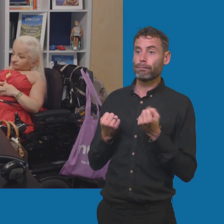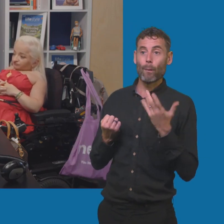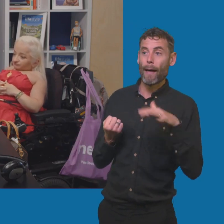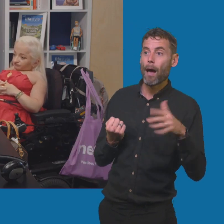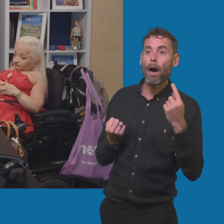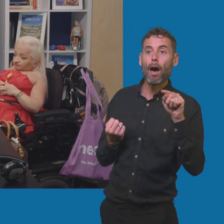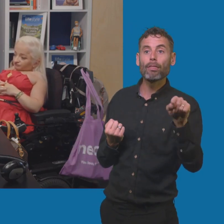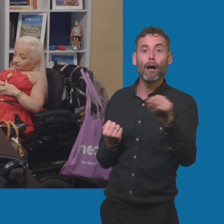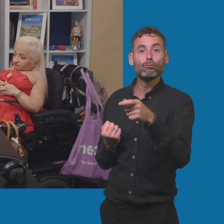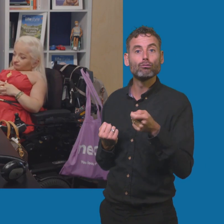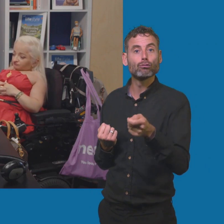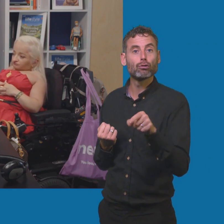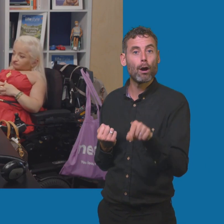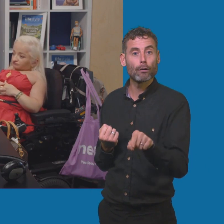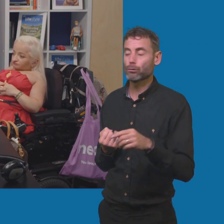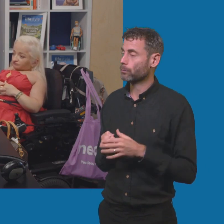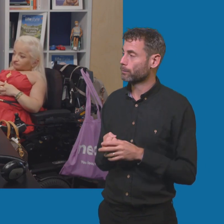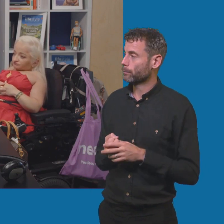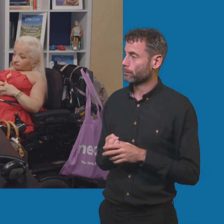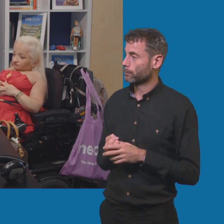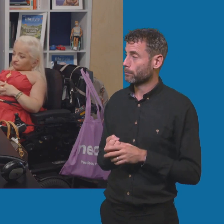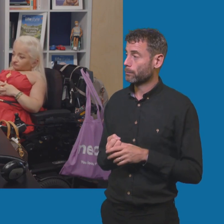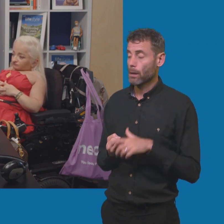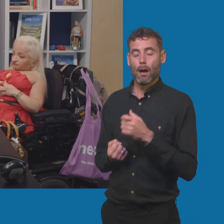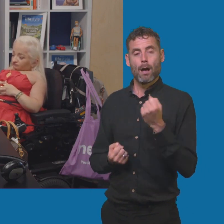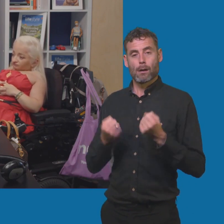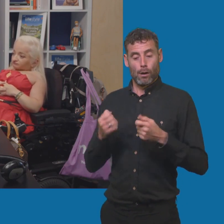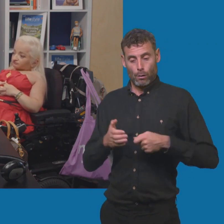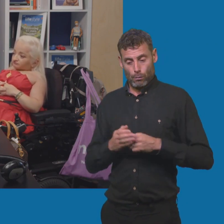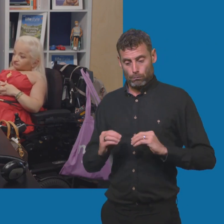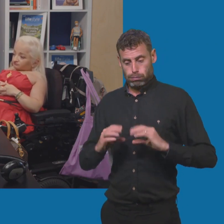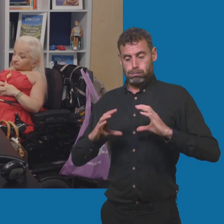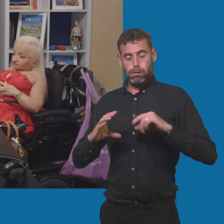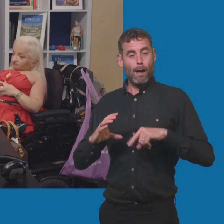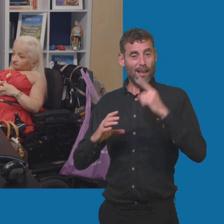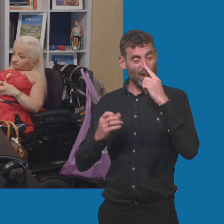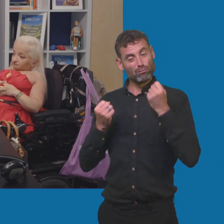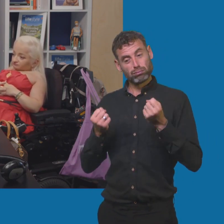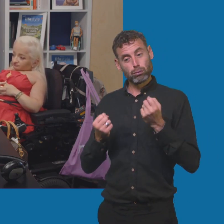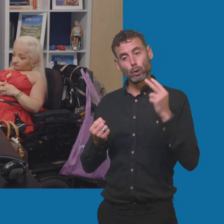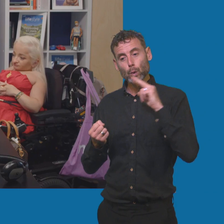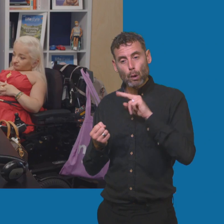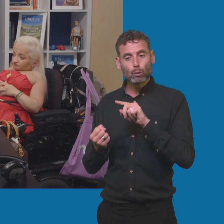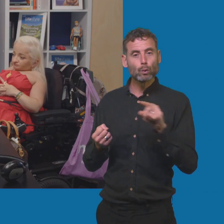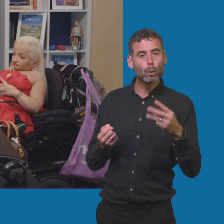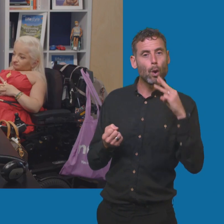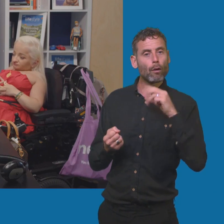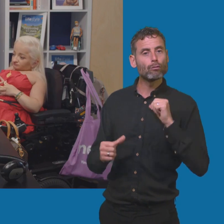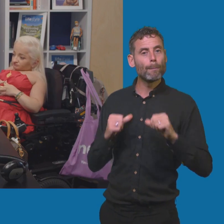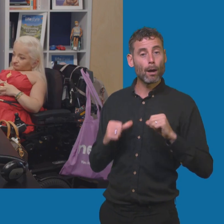I think the first thing to remember is a lot of these cars can do 200 miles on a charge, right? And some can do 300. Now, if you think 200 miles is like driving from